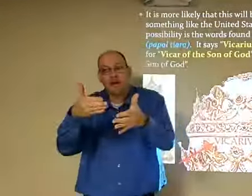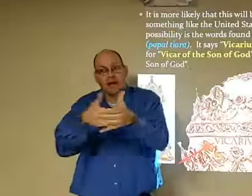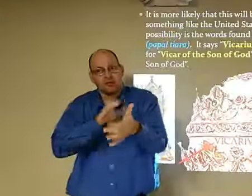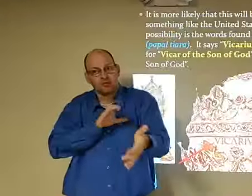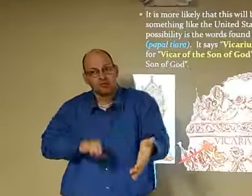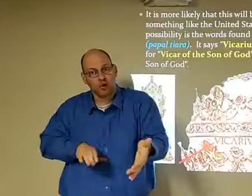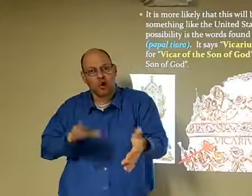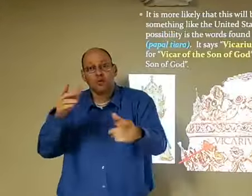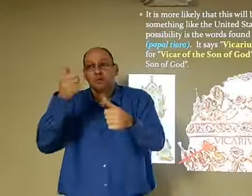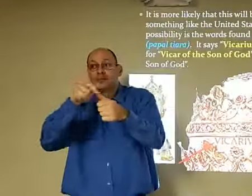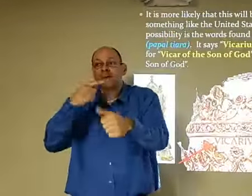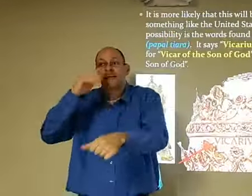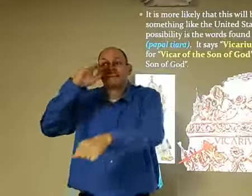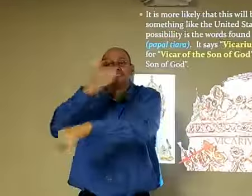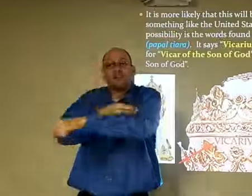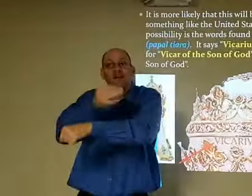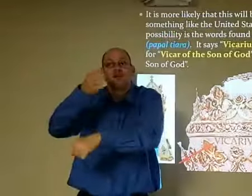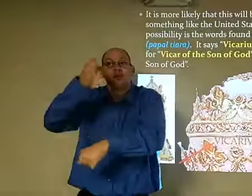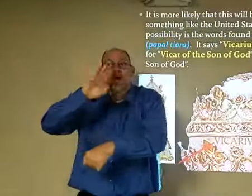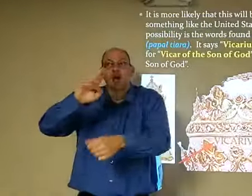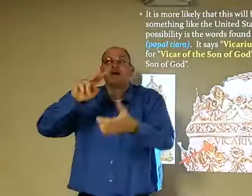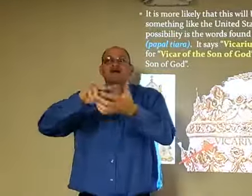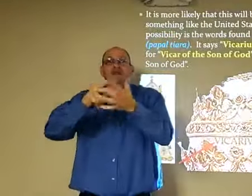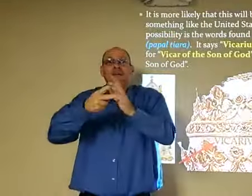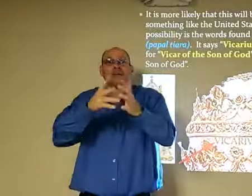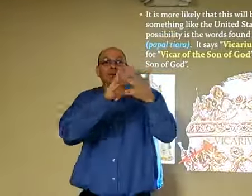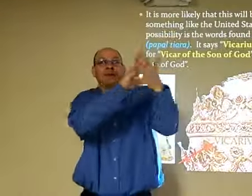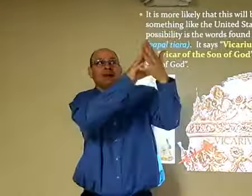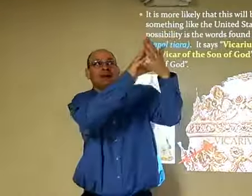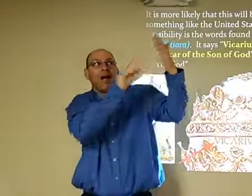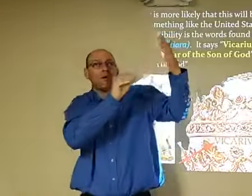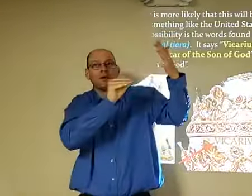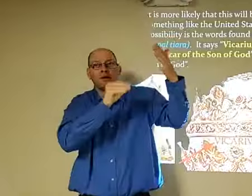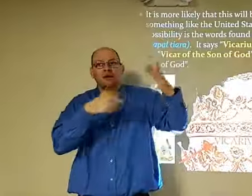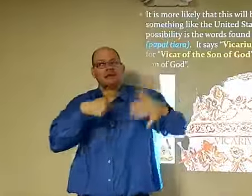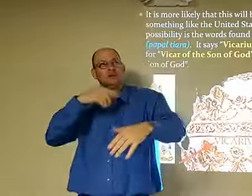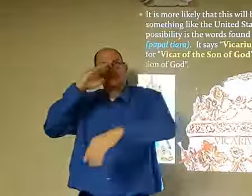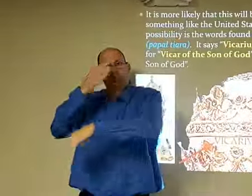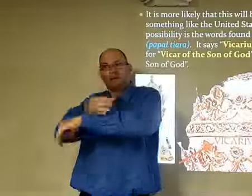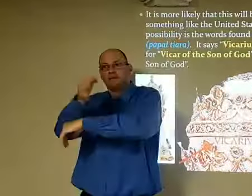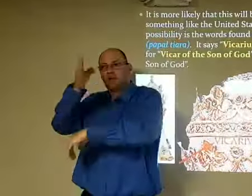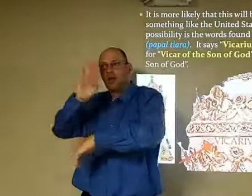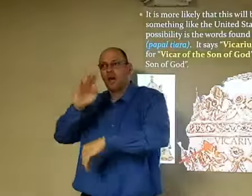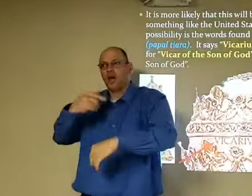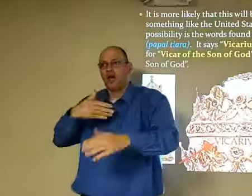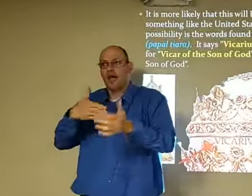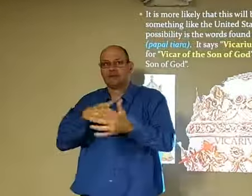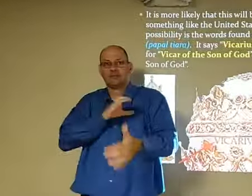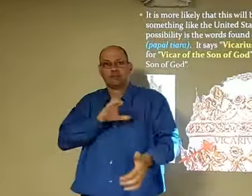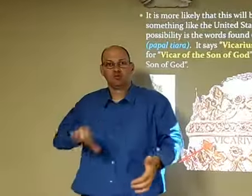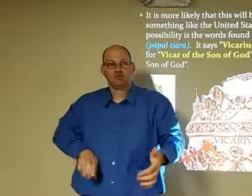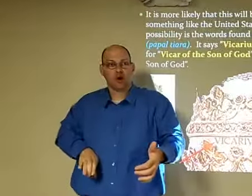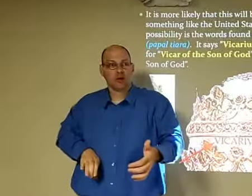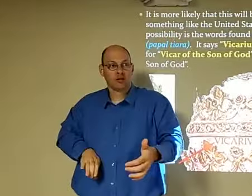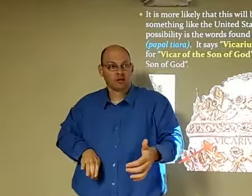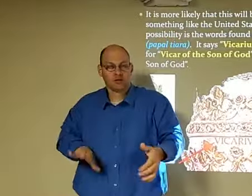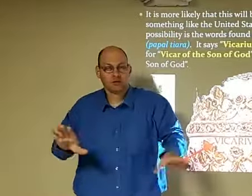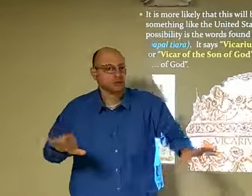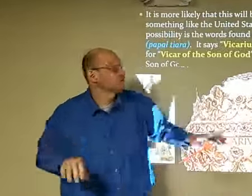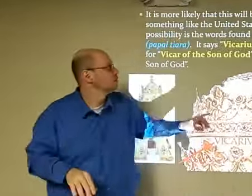is it it is more likely this could be the name it could be something like the United States of Europe I